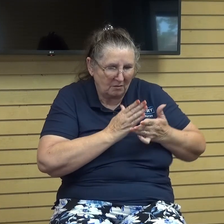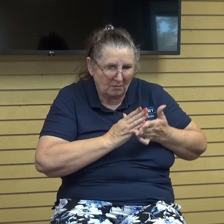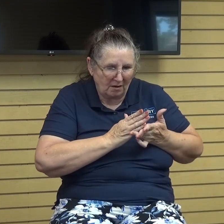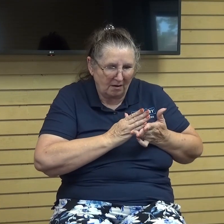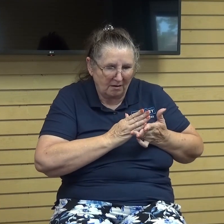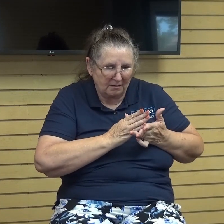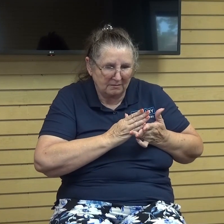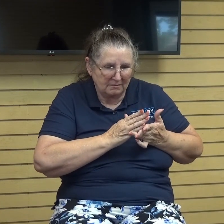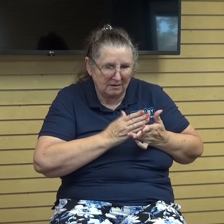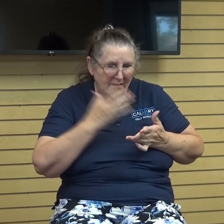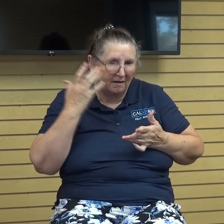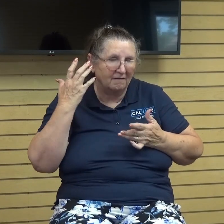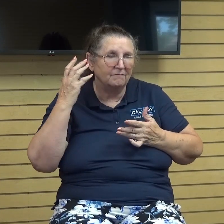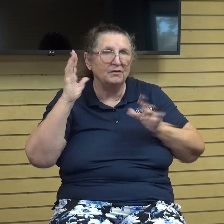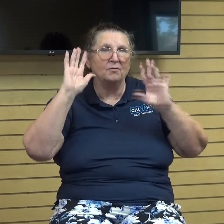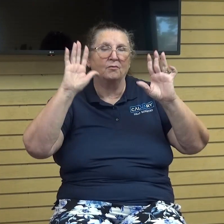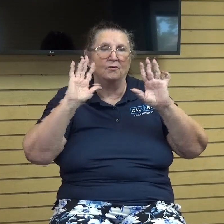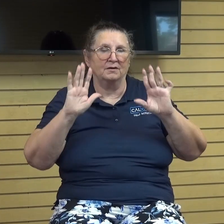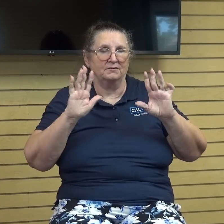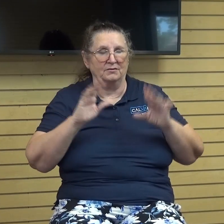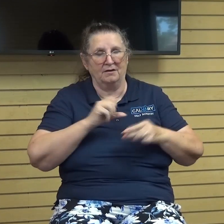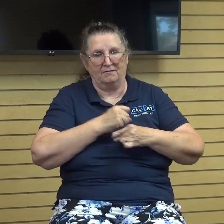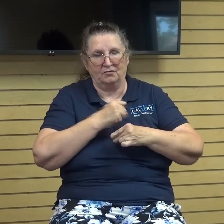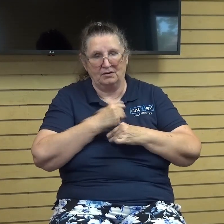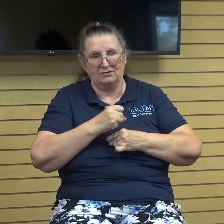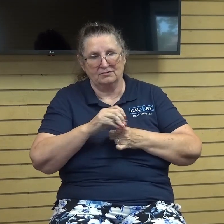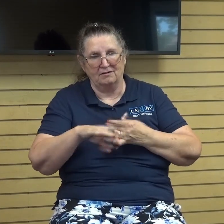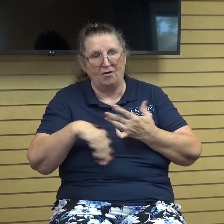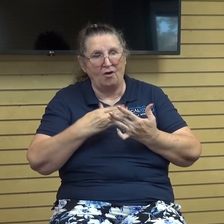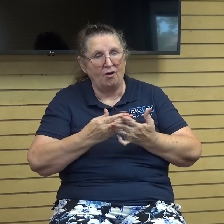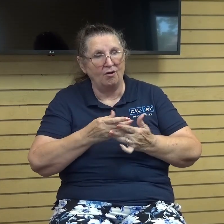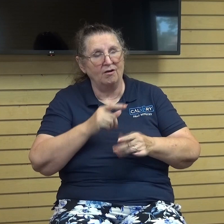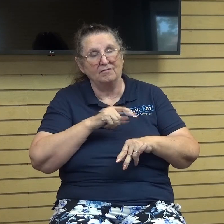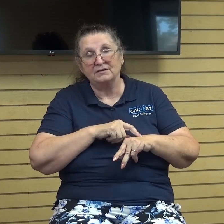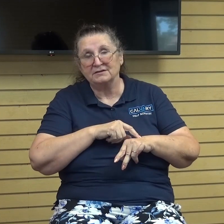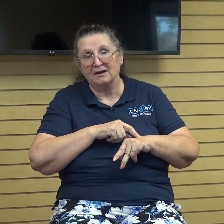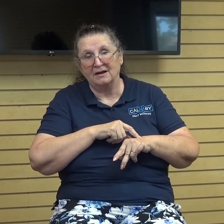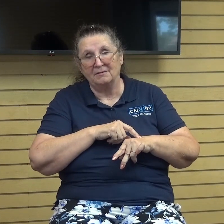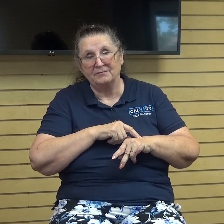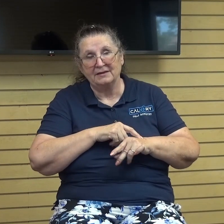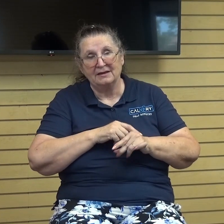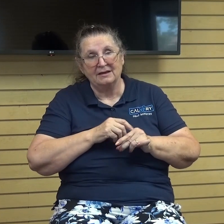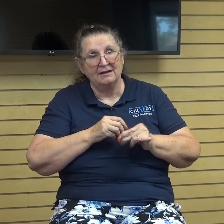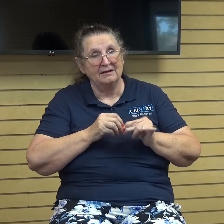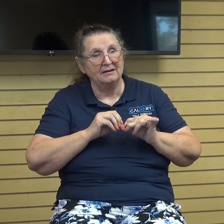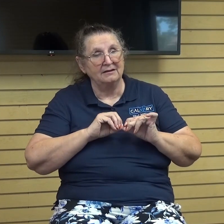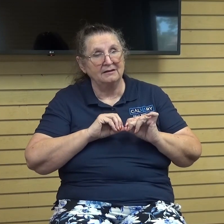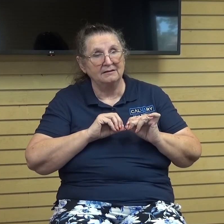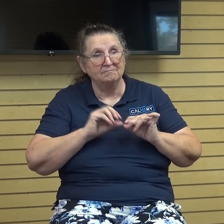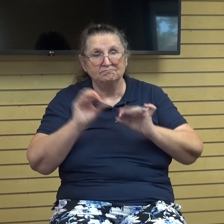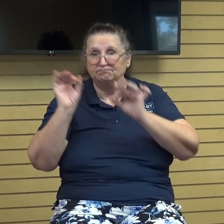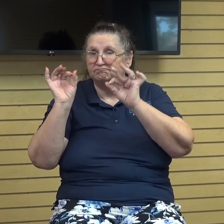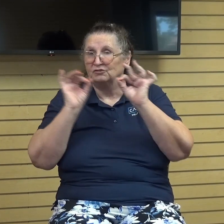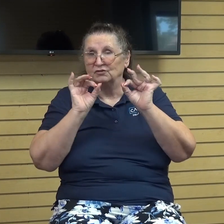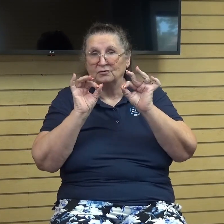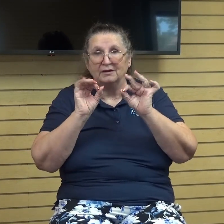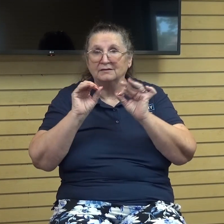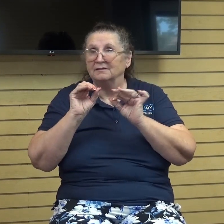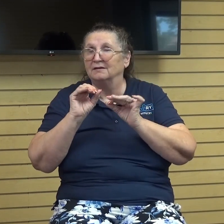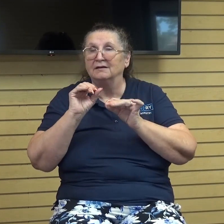wonders of creation all the while completely losing sight of god the creator that is